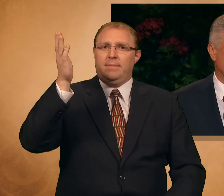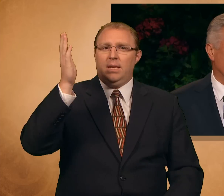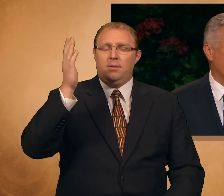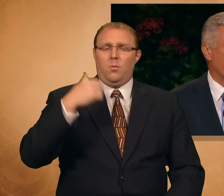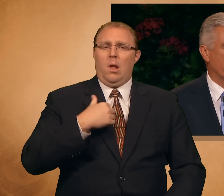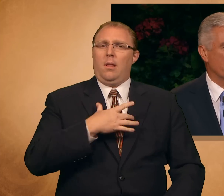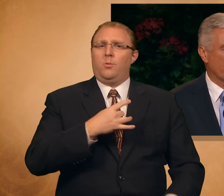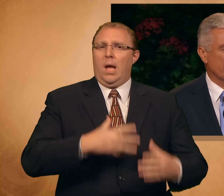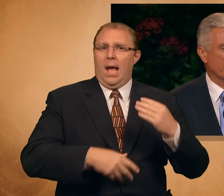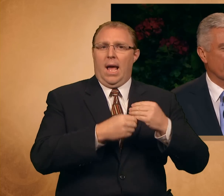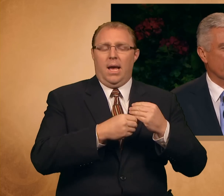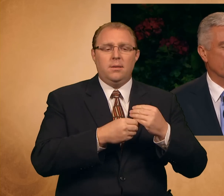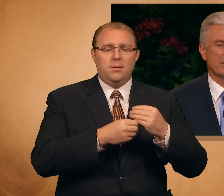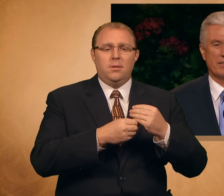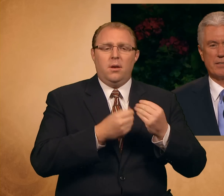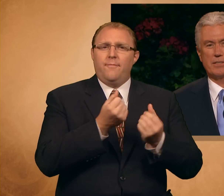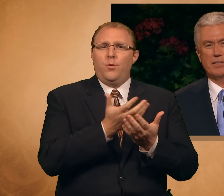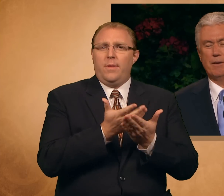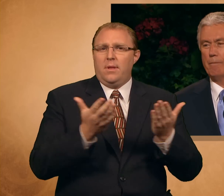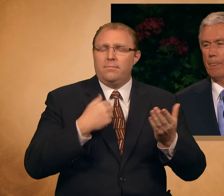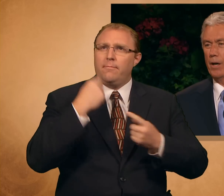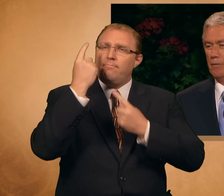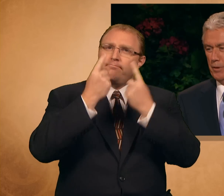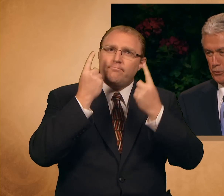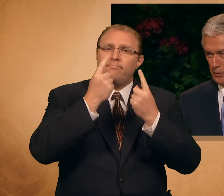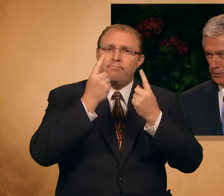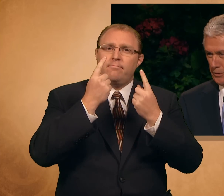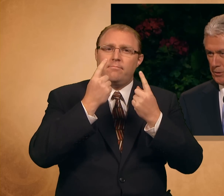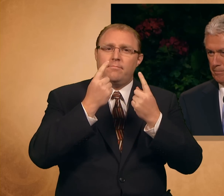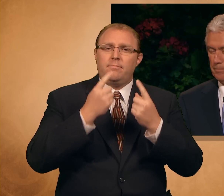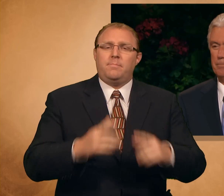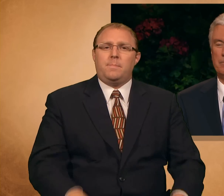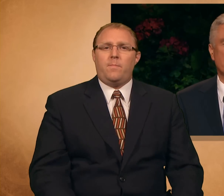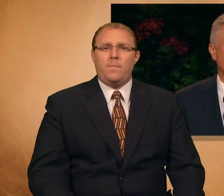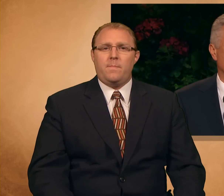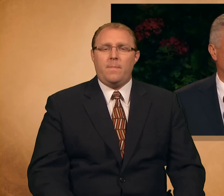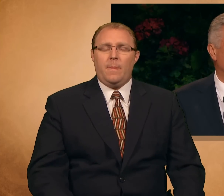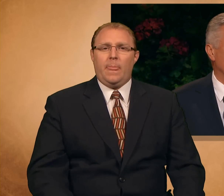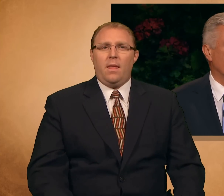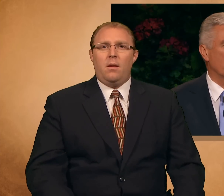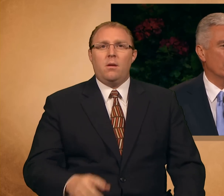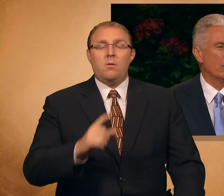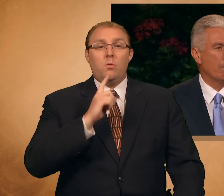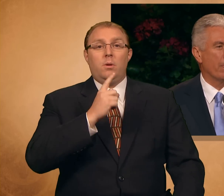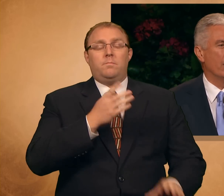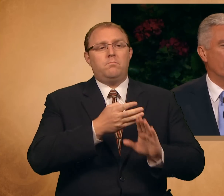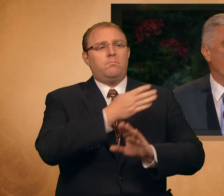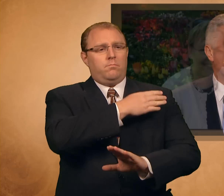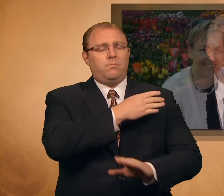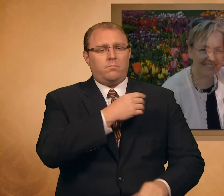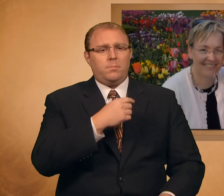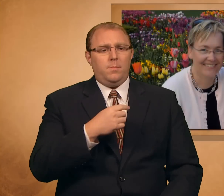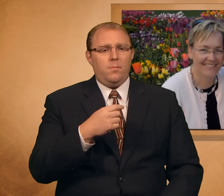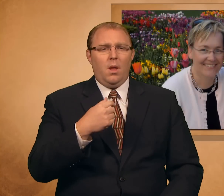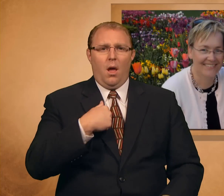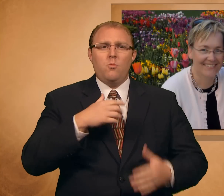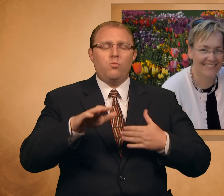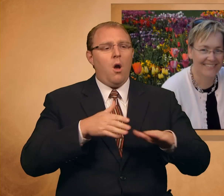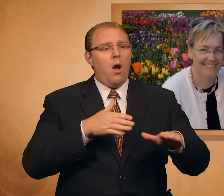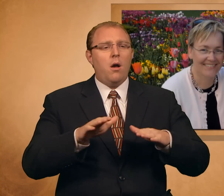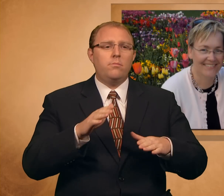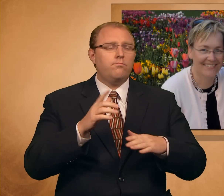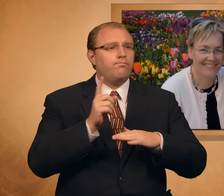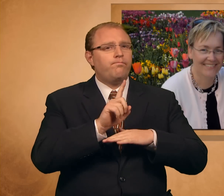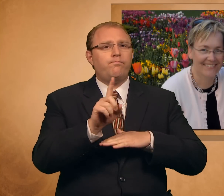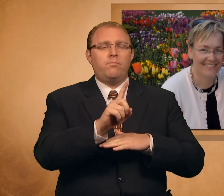thoughts addressing the sisters of the Church. A while ago, I was walking through a